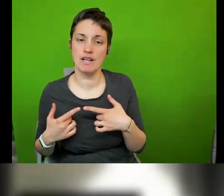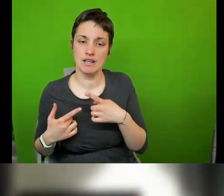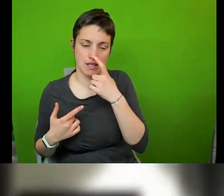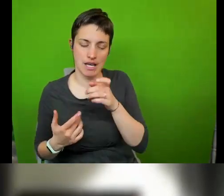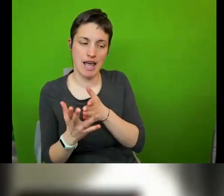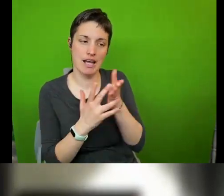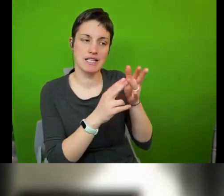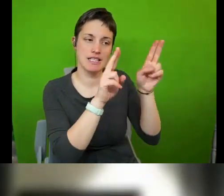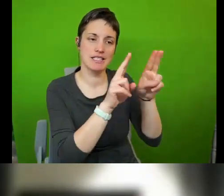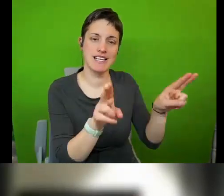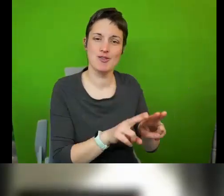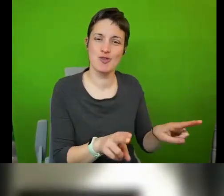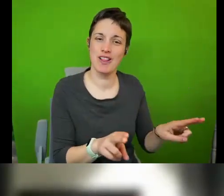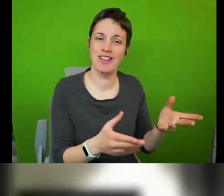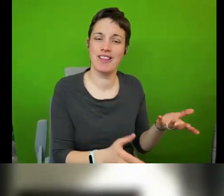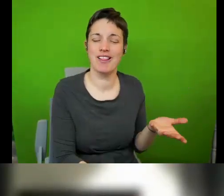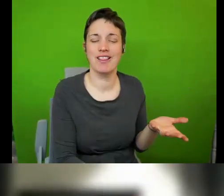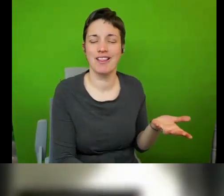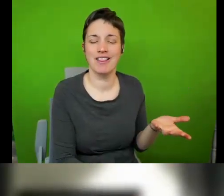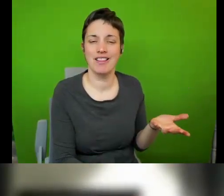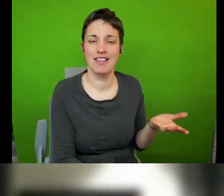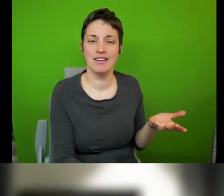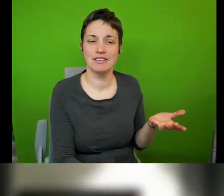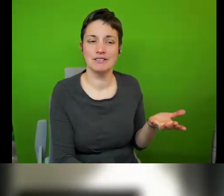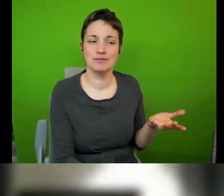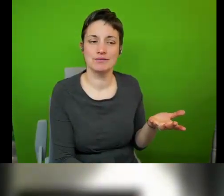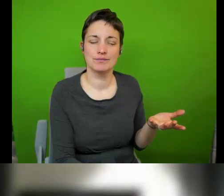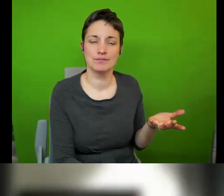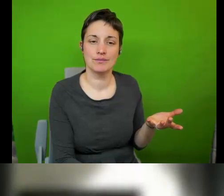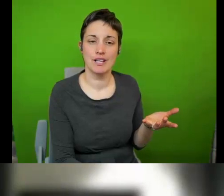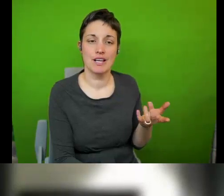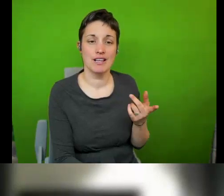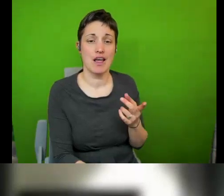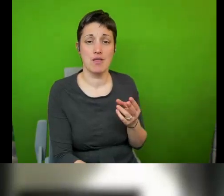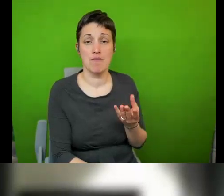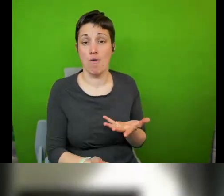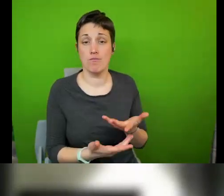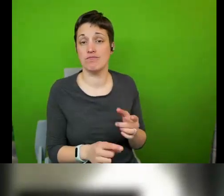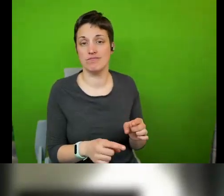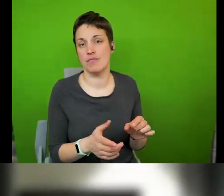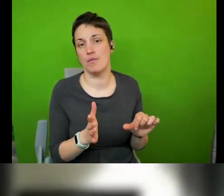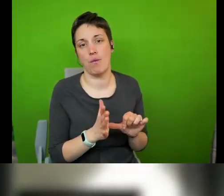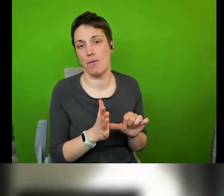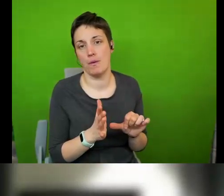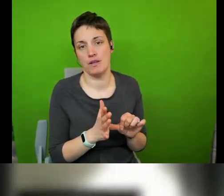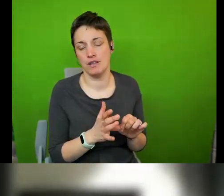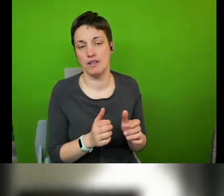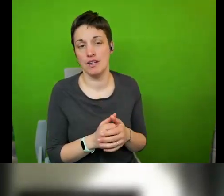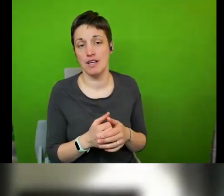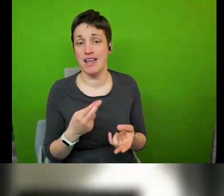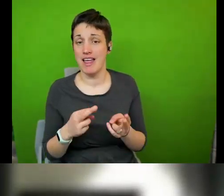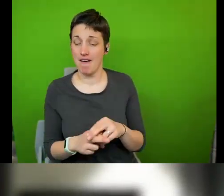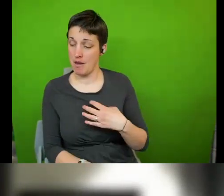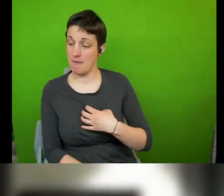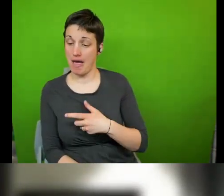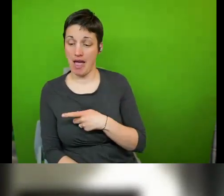international organizations more vividly and that is not the case at the moment if you send a mayor to the human rights